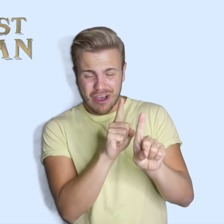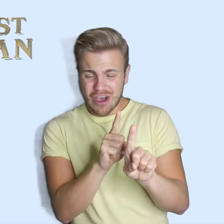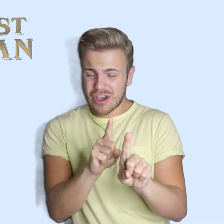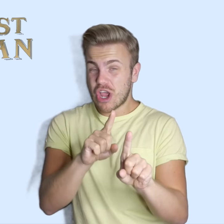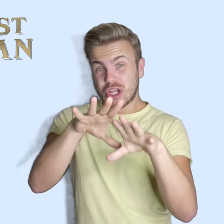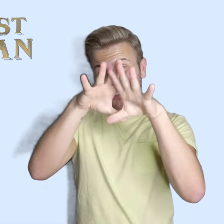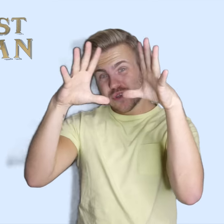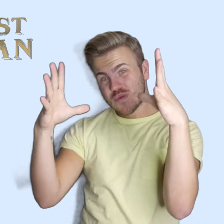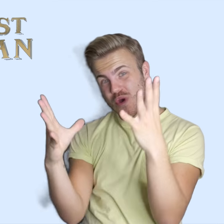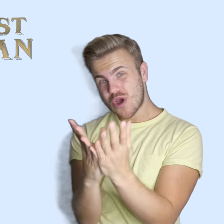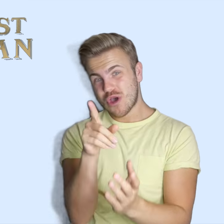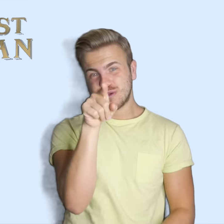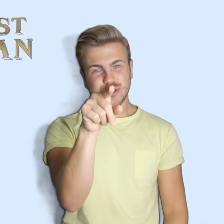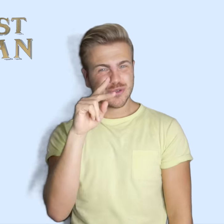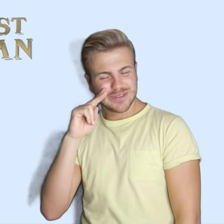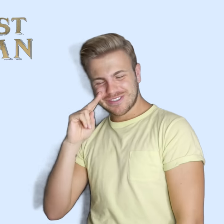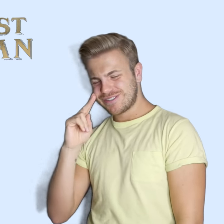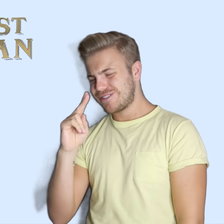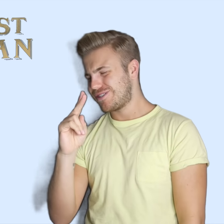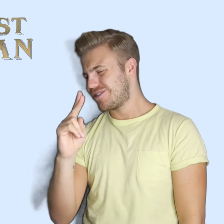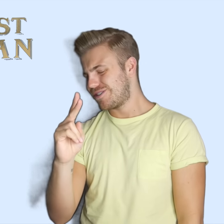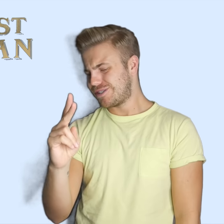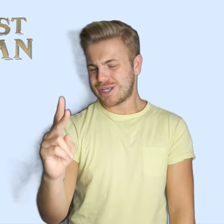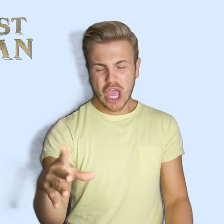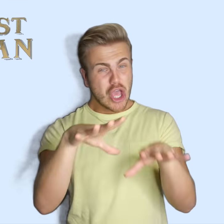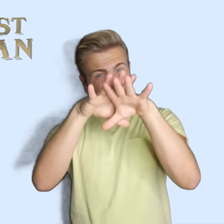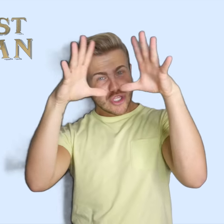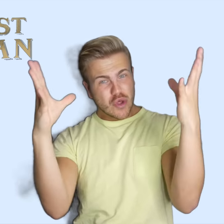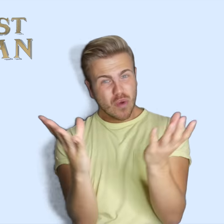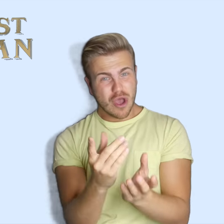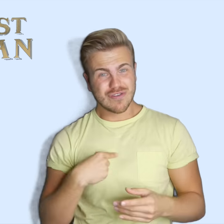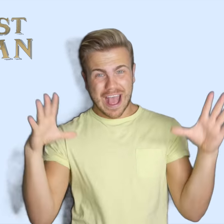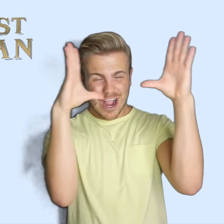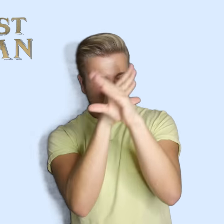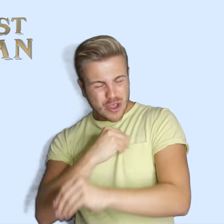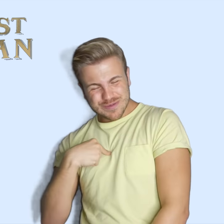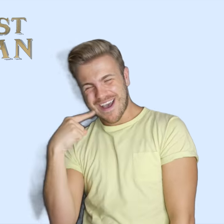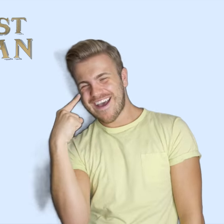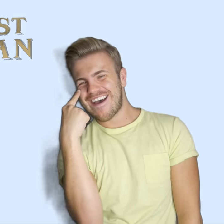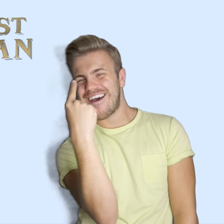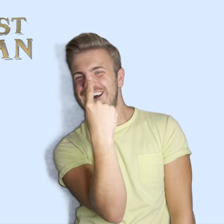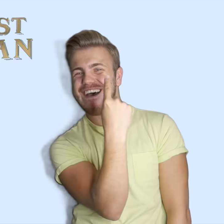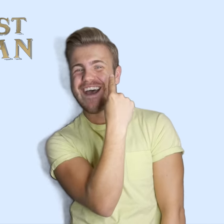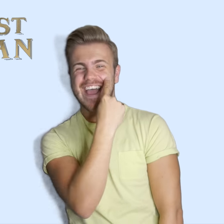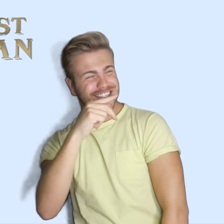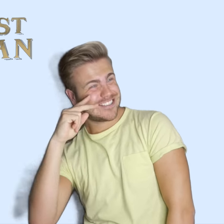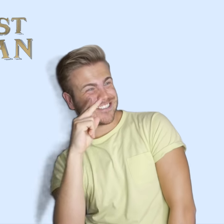To the world you see To the world I close my eyes to